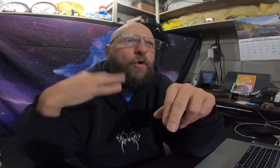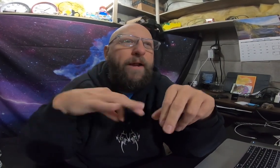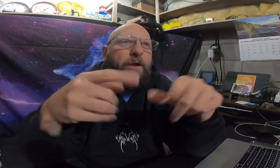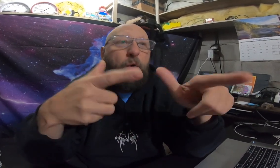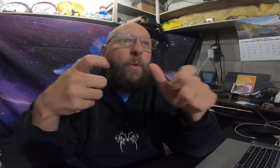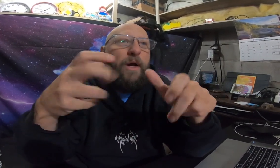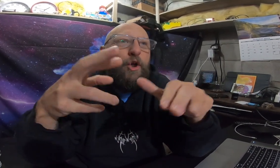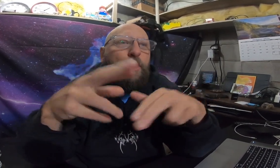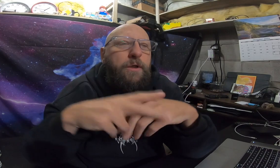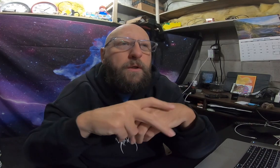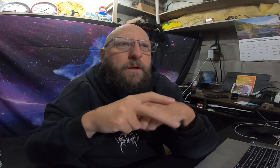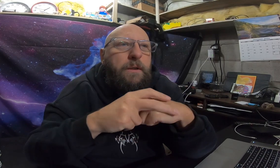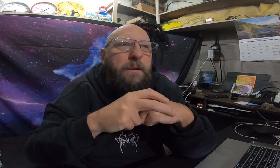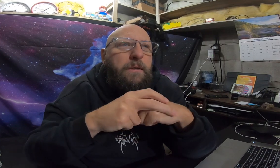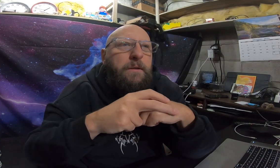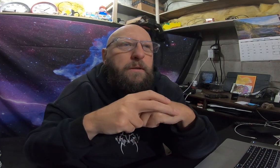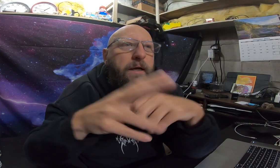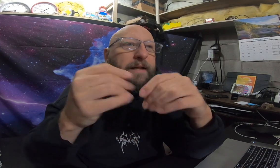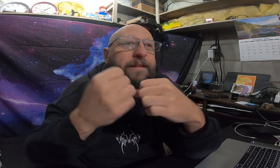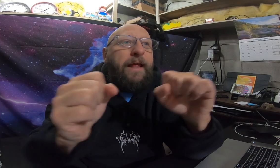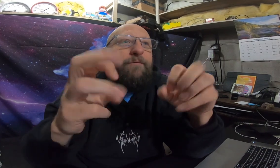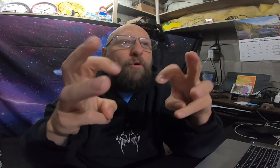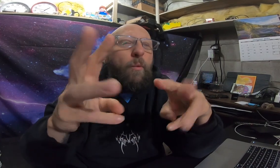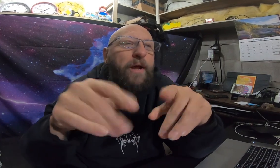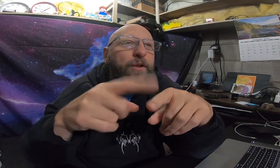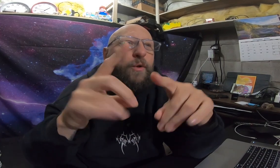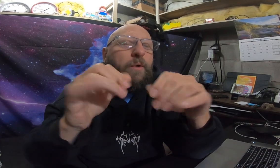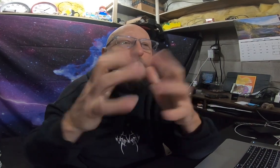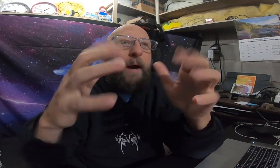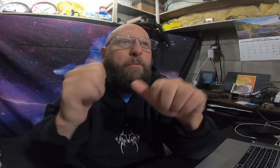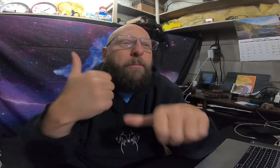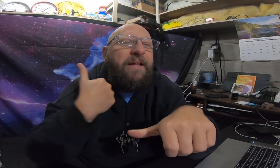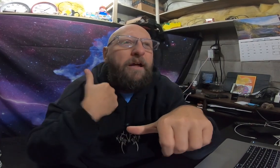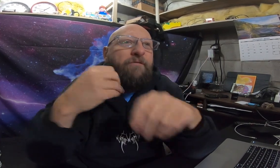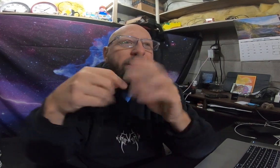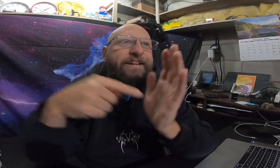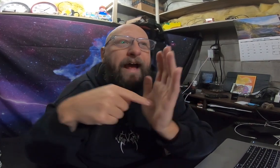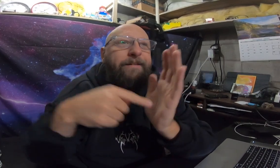credit quicker and safer way to do it without putting myself in debt